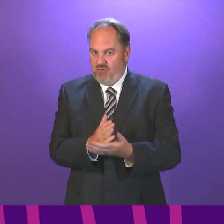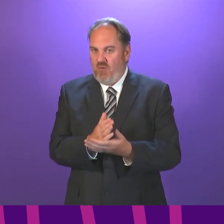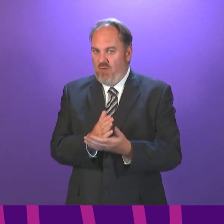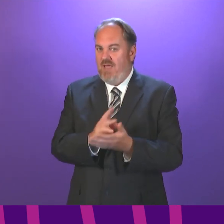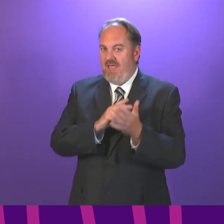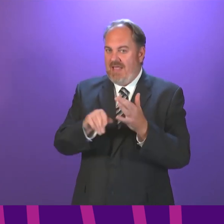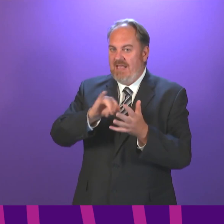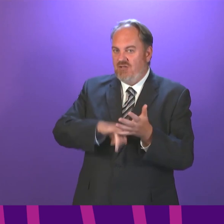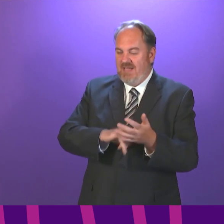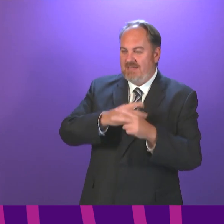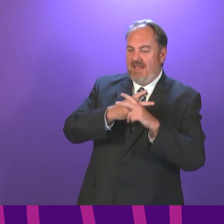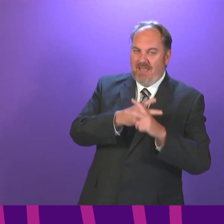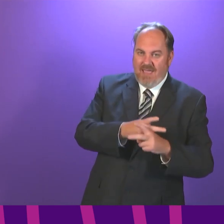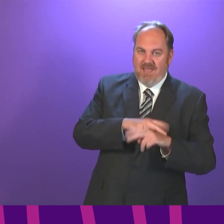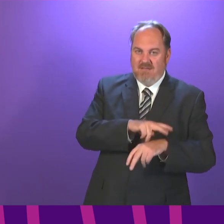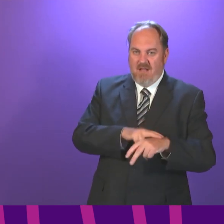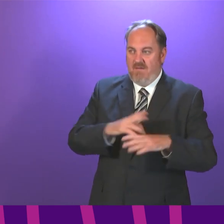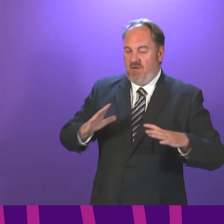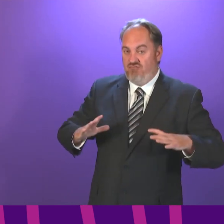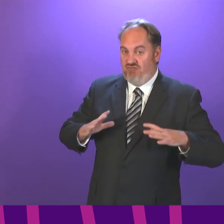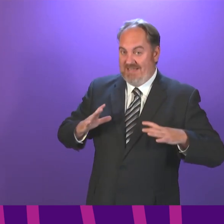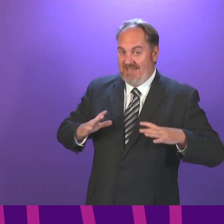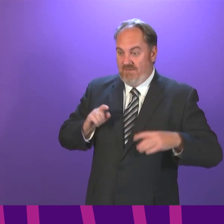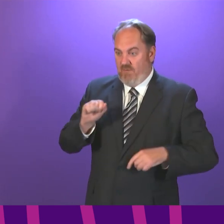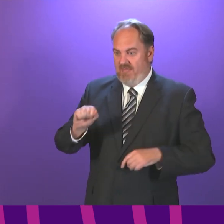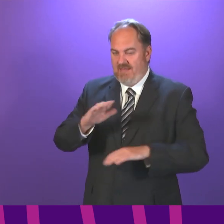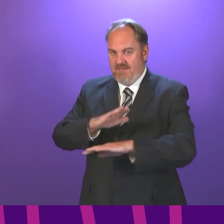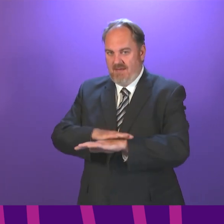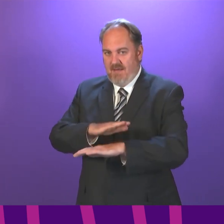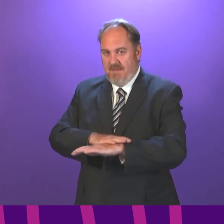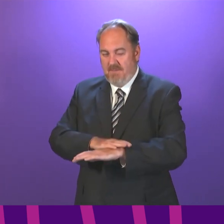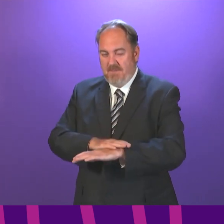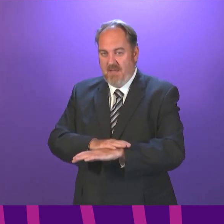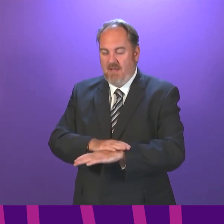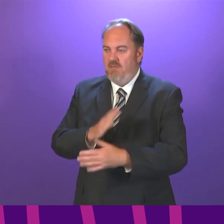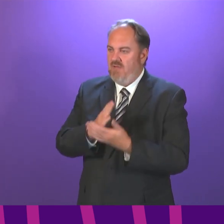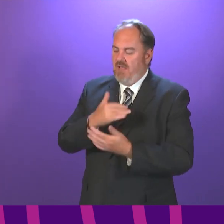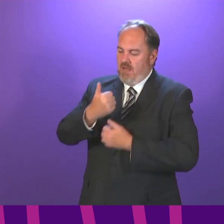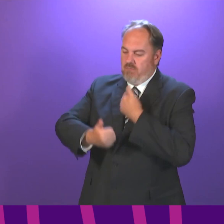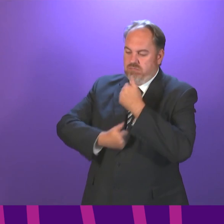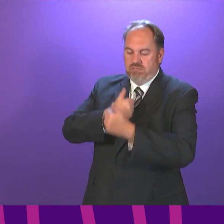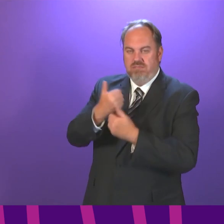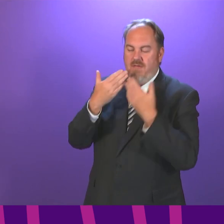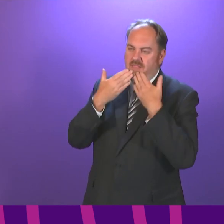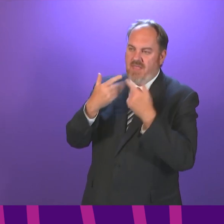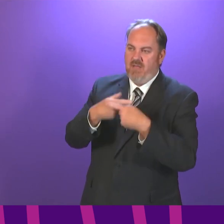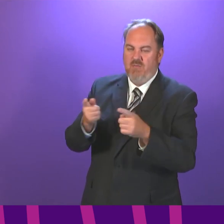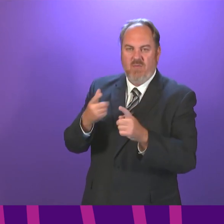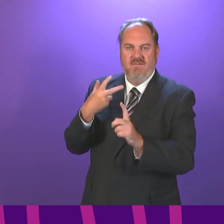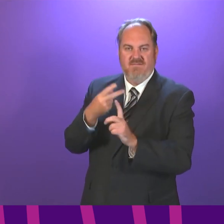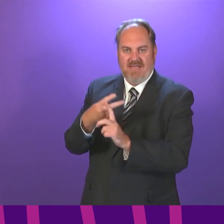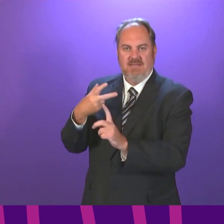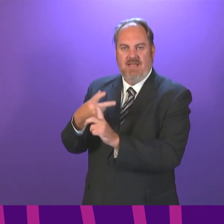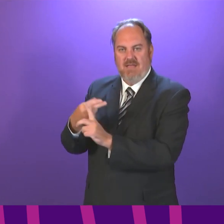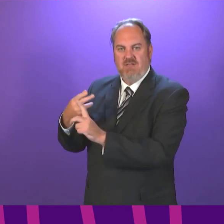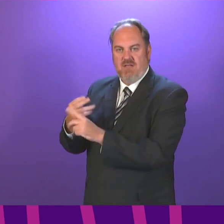whatever the virus throws at them. Like others, I also pay tribute to all those involved in the vaccine programme. like Patrick Harvey, I am